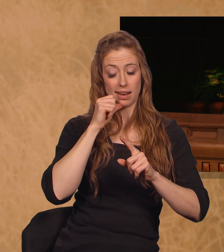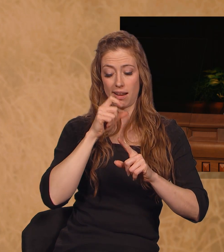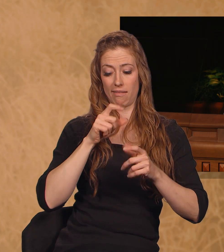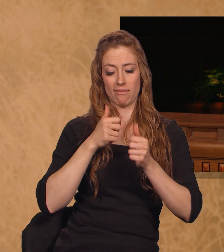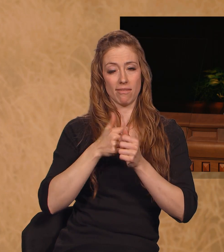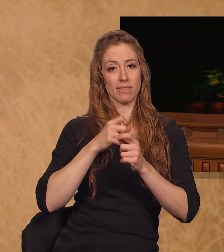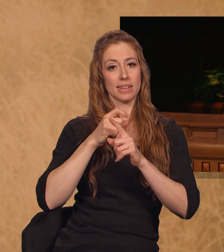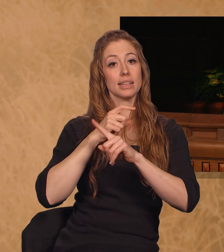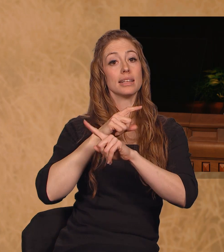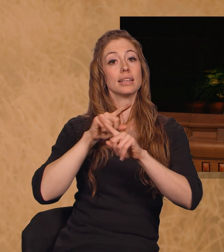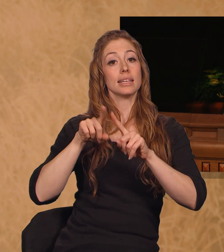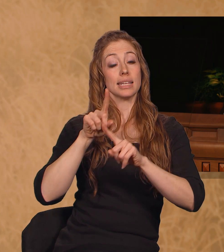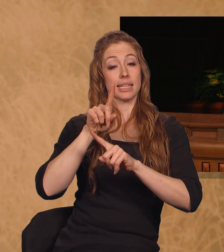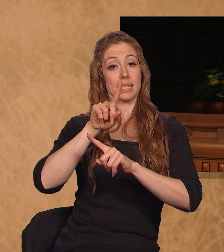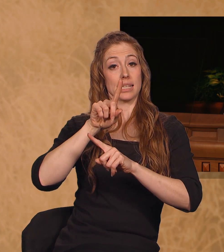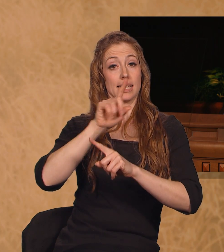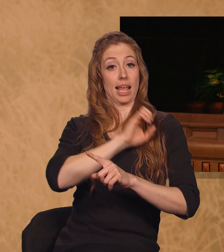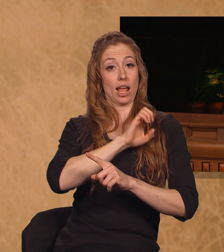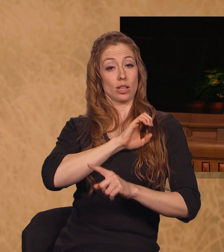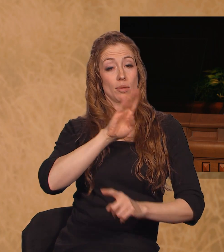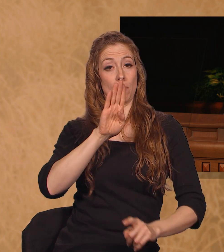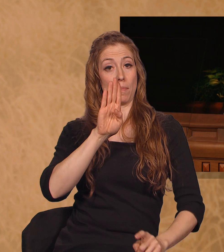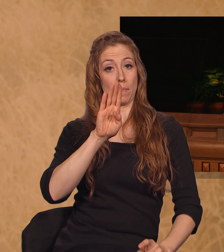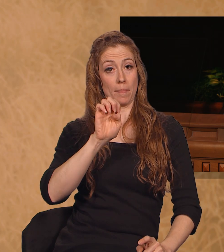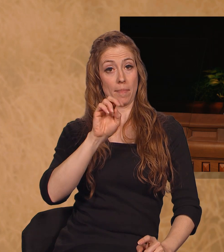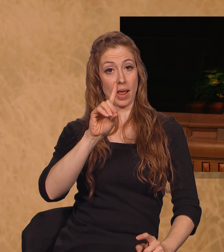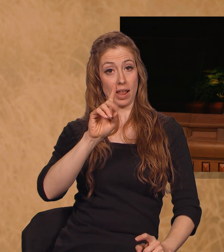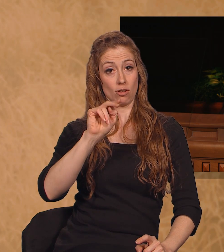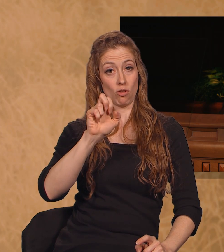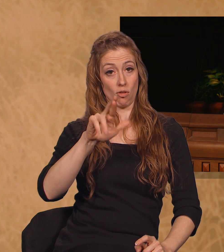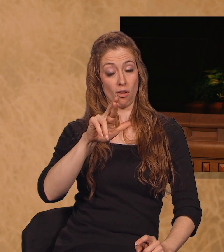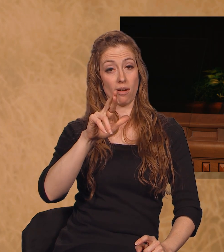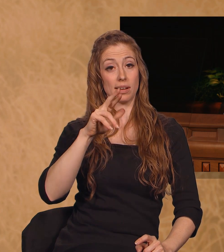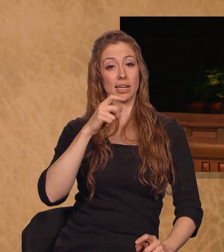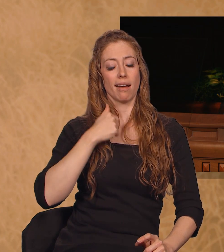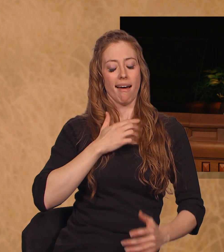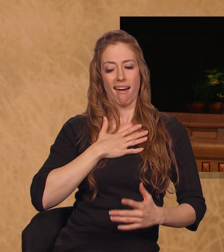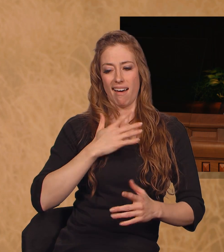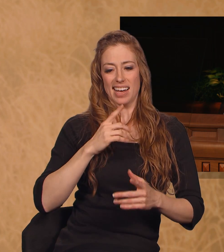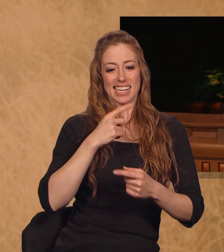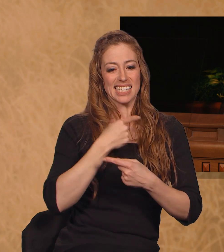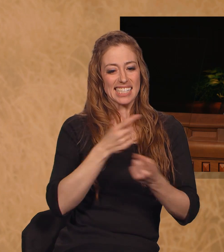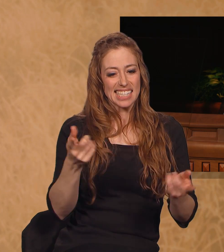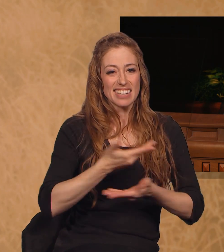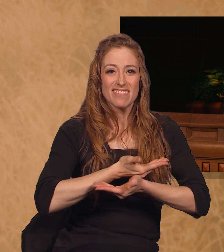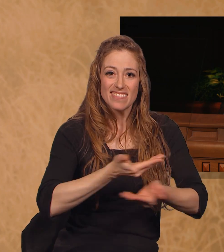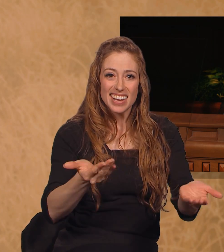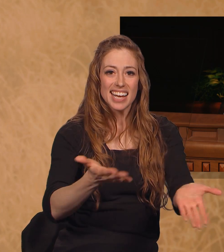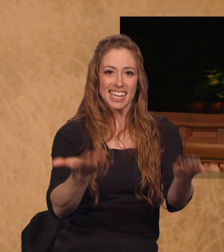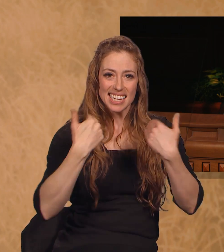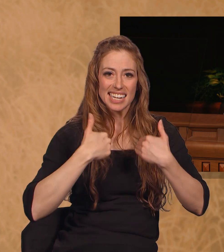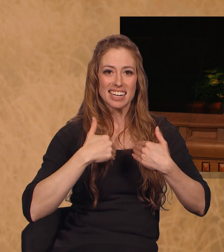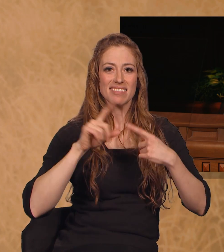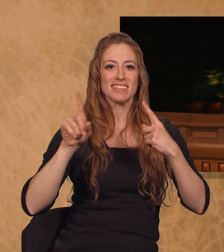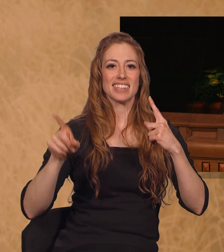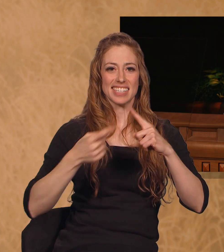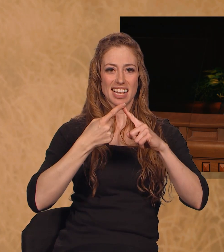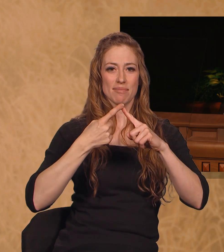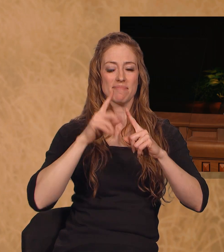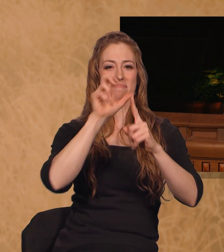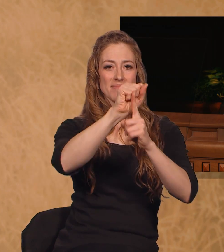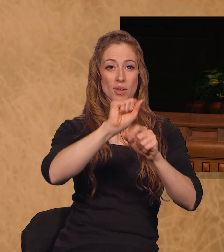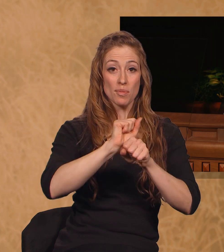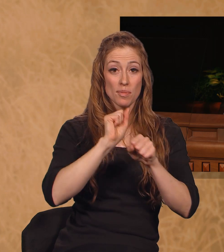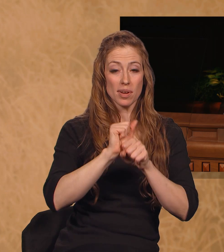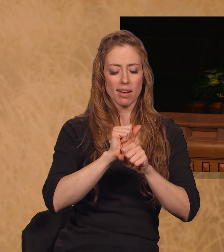As He issued this invitation to you, my heart leapt inside. In the Doctrine and Covenants, we read